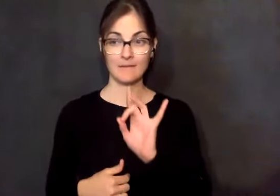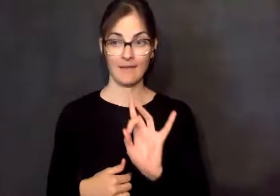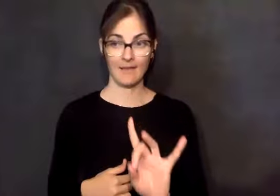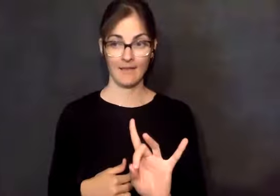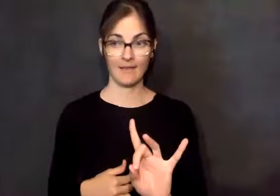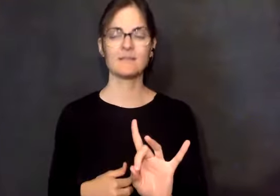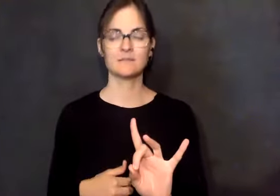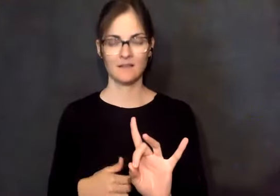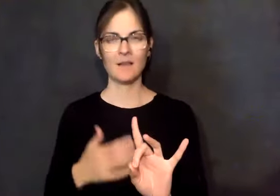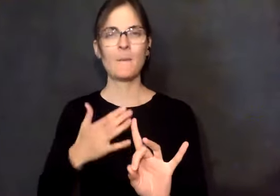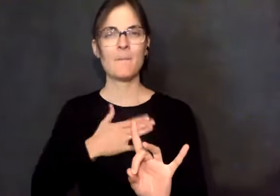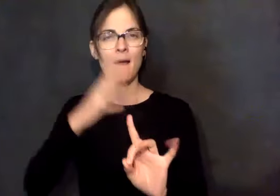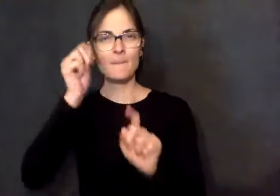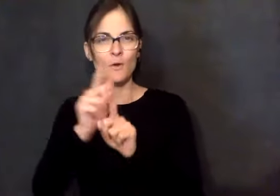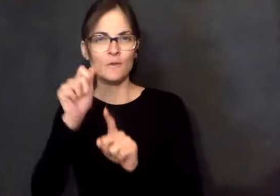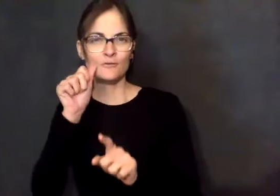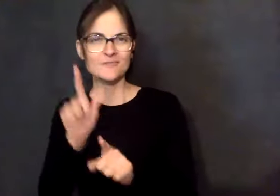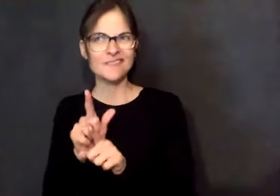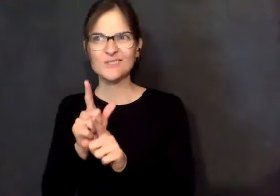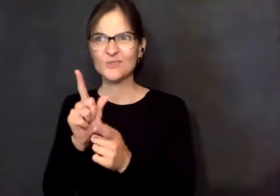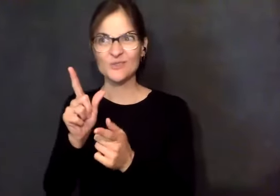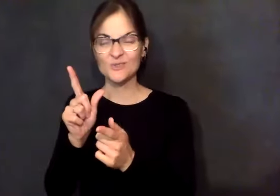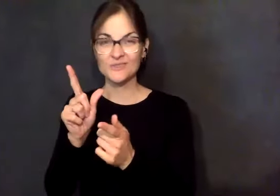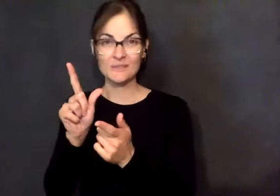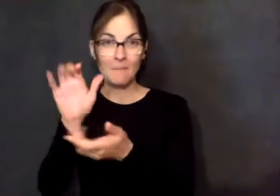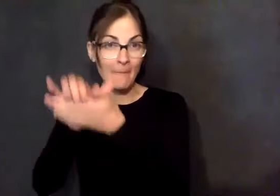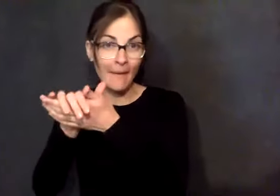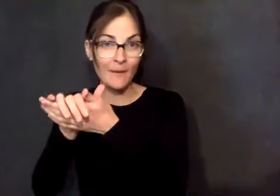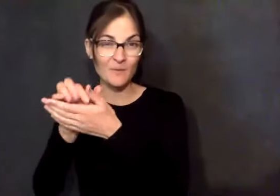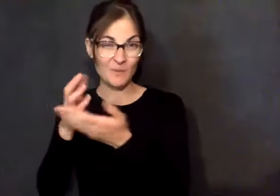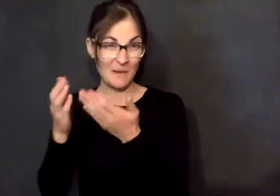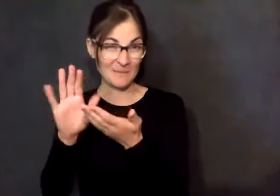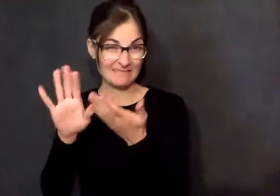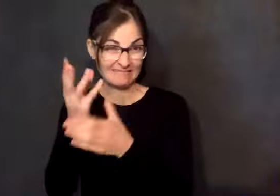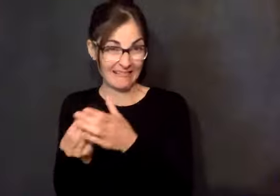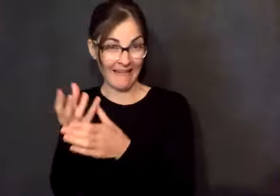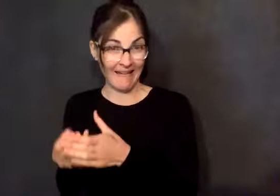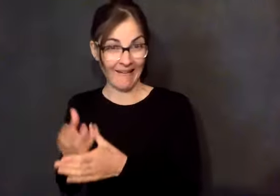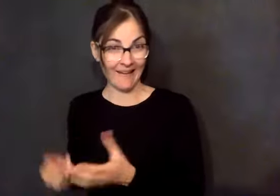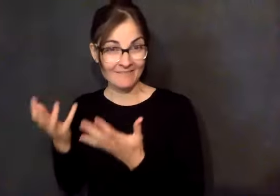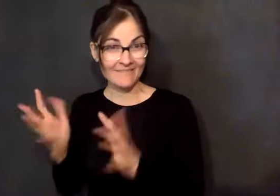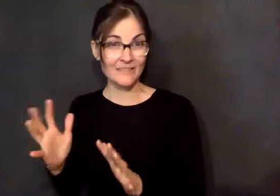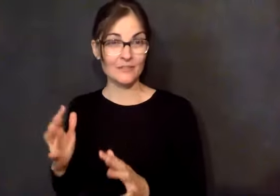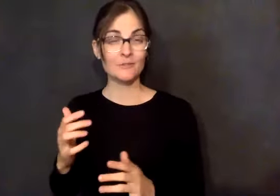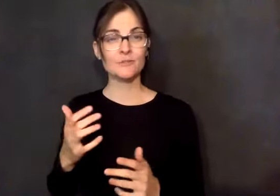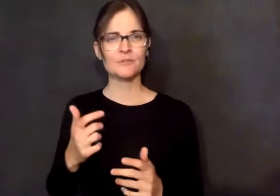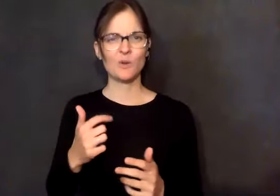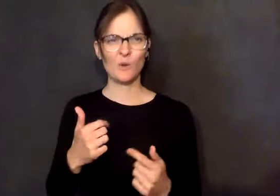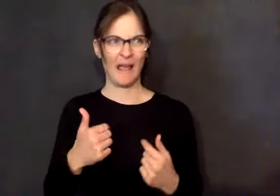by the time I was eight years old. So, I didn't understand about family as such. know, coming from, so many people